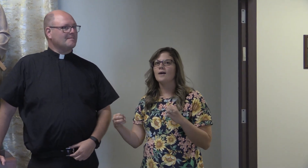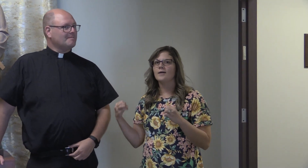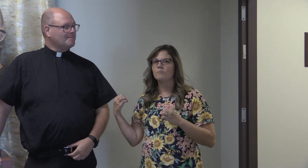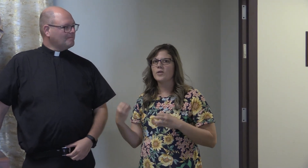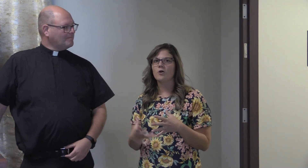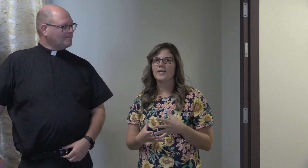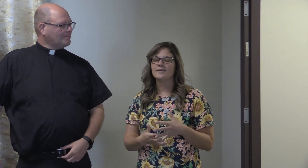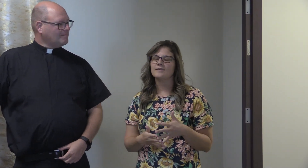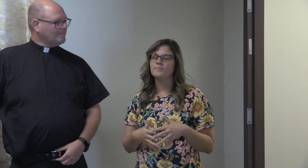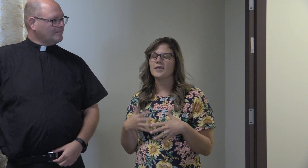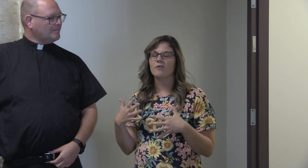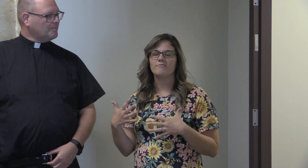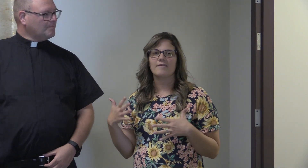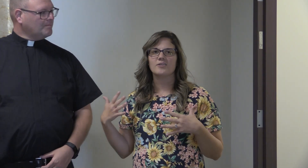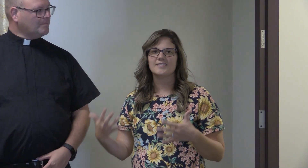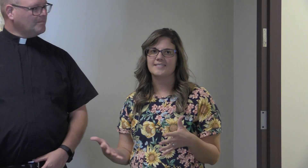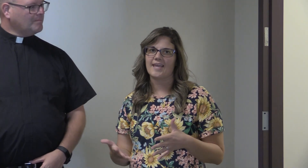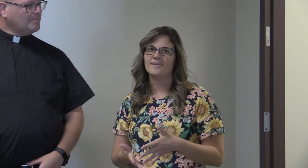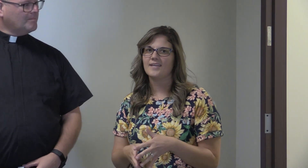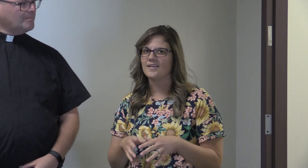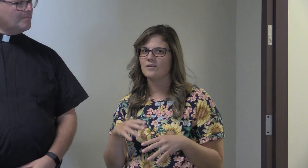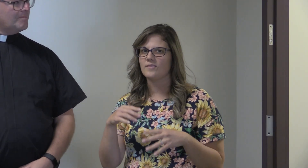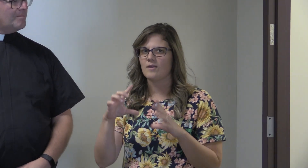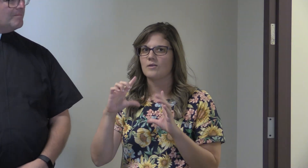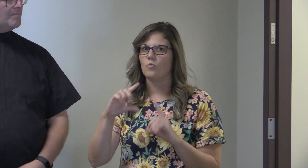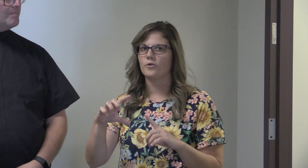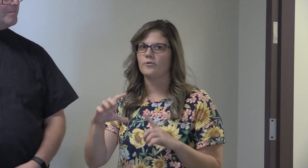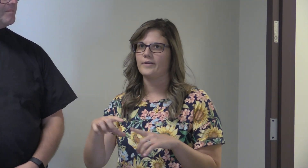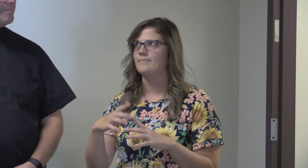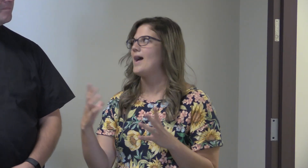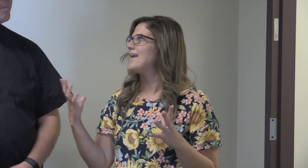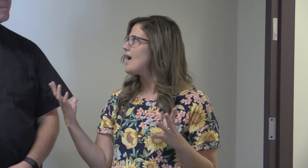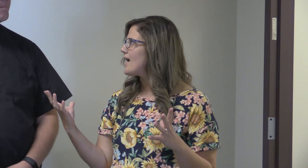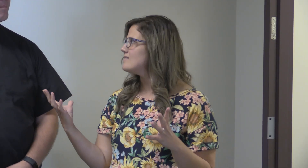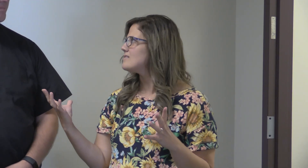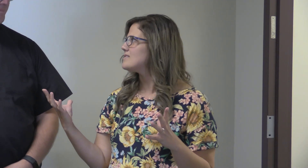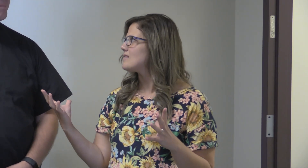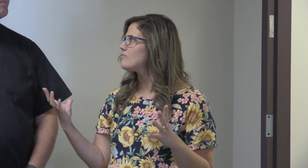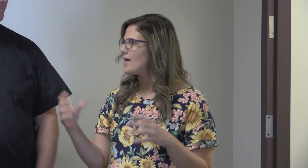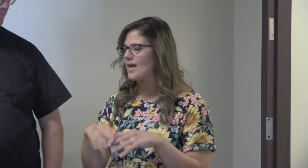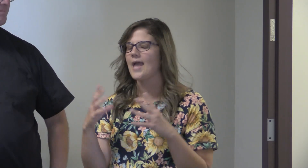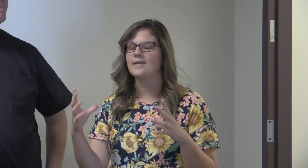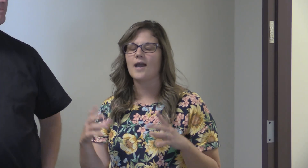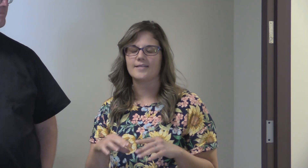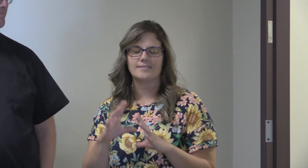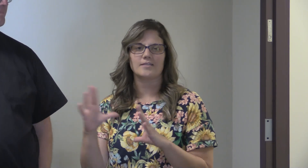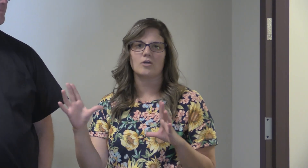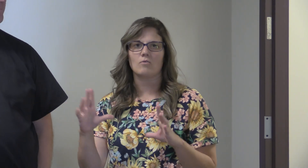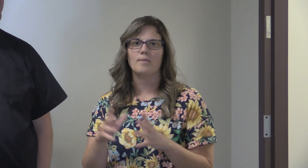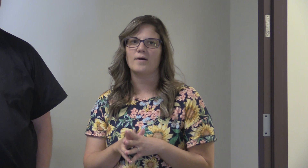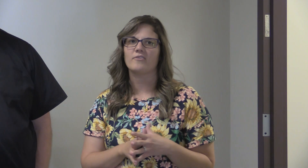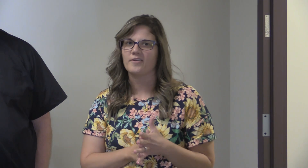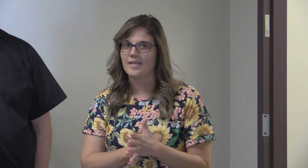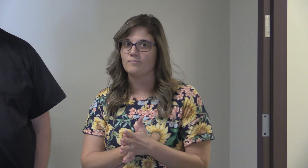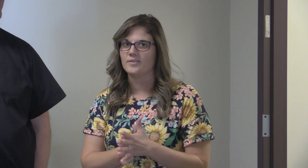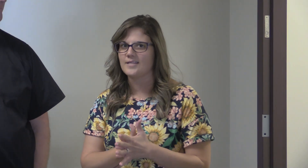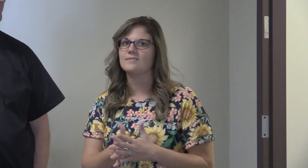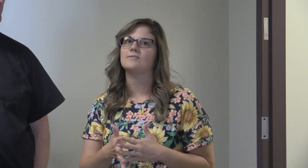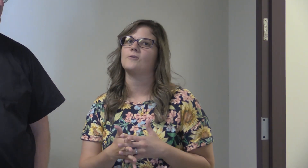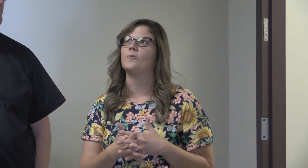We all got to pick our favorite saint, and they ordered icons. Is that the right? Icons to go above our name plates. So